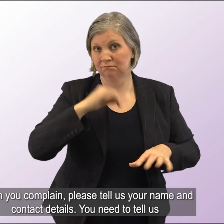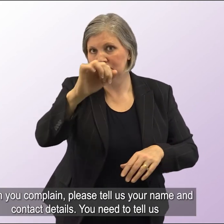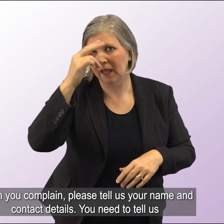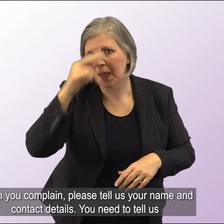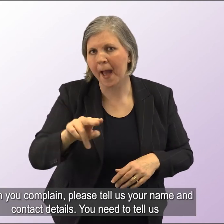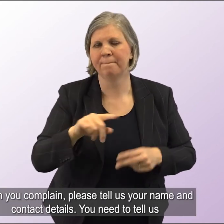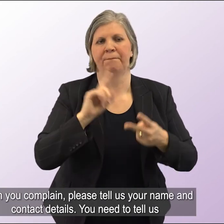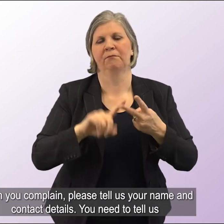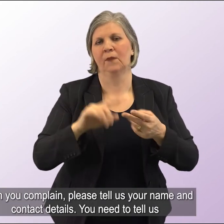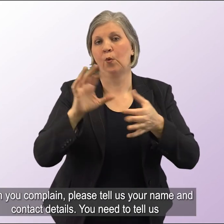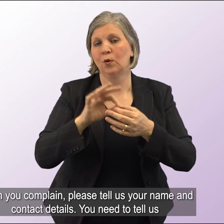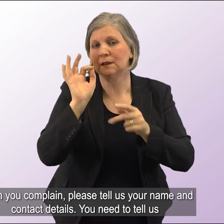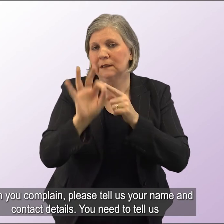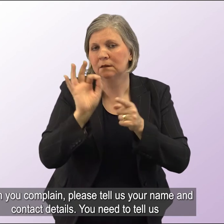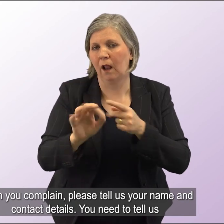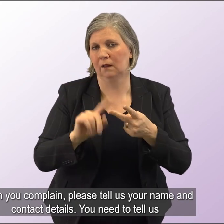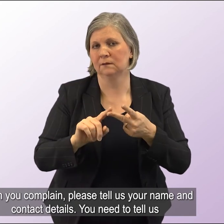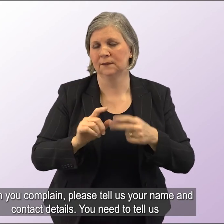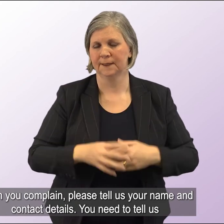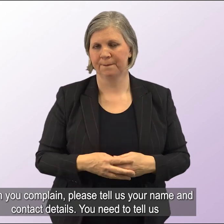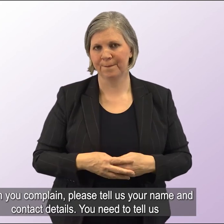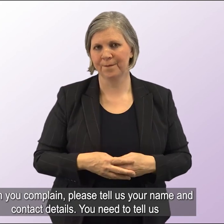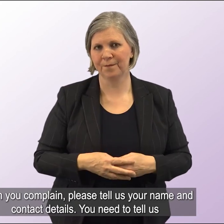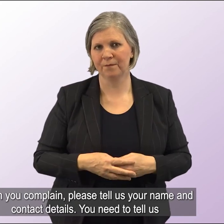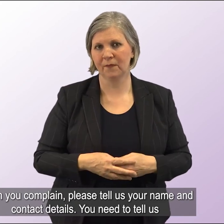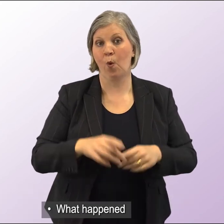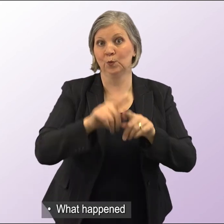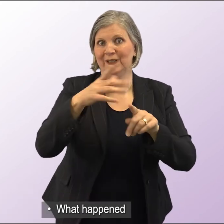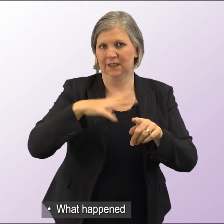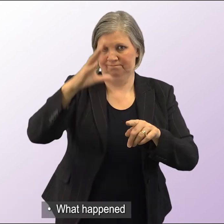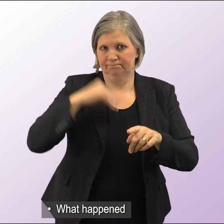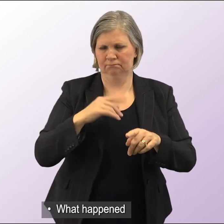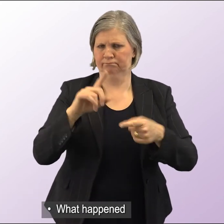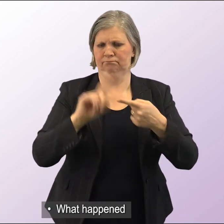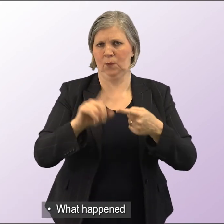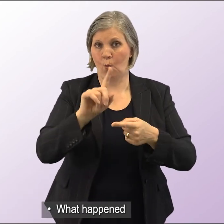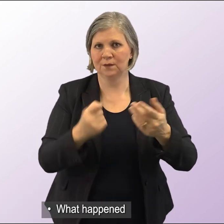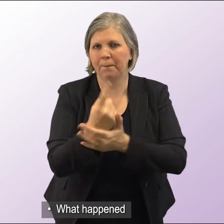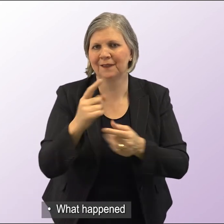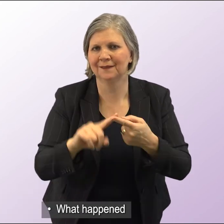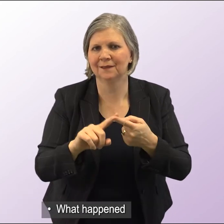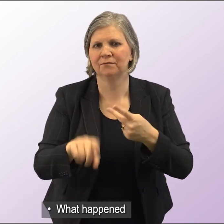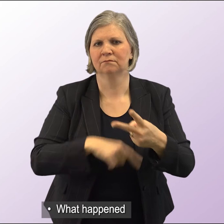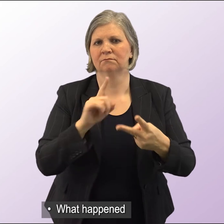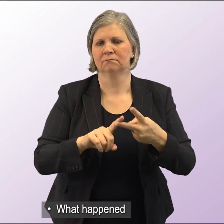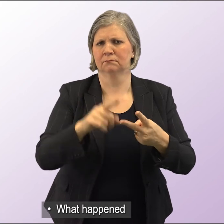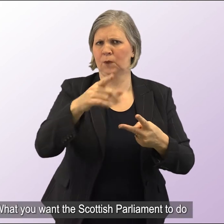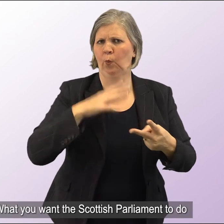When you complain, please tell us your name and contact details. You need to tell us what happened and what you want the Scottish